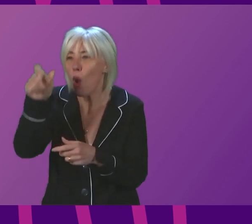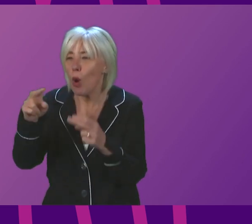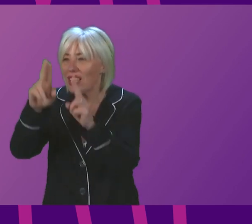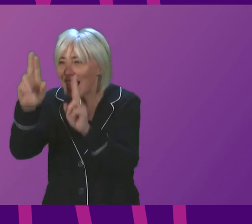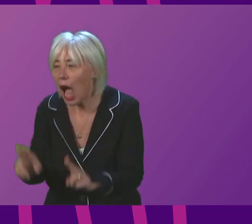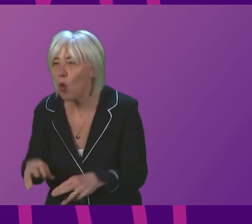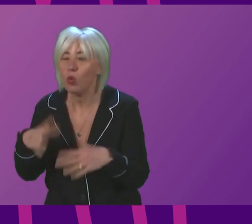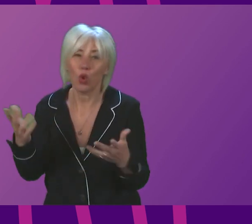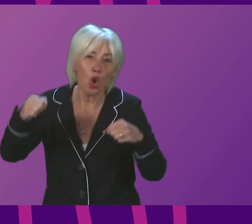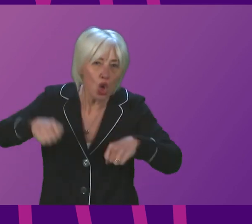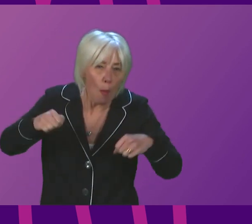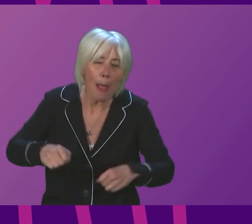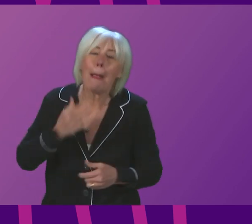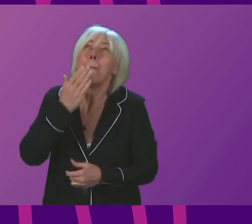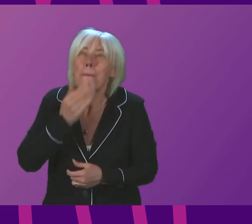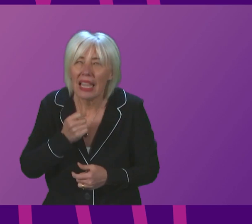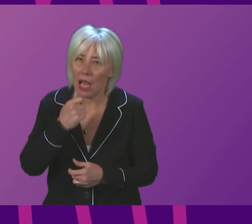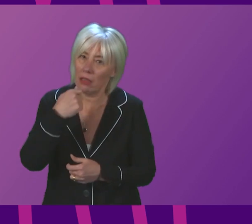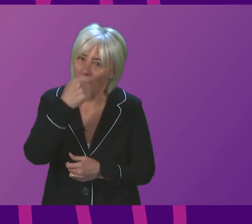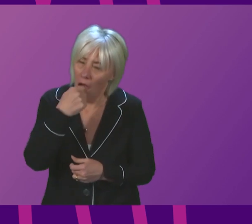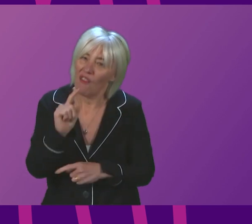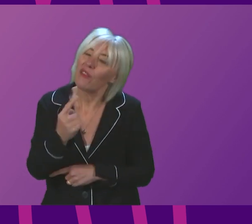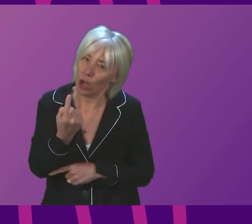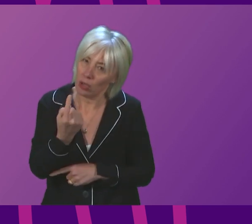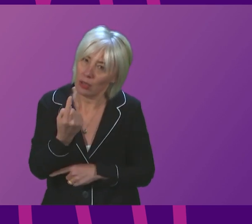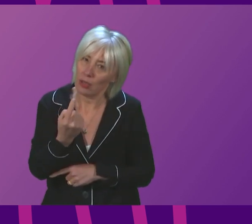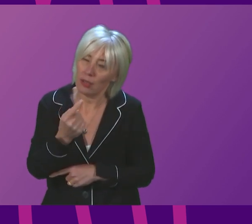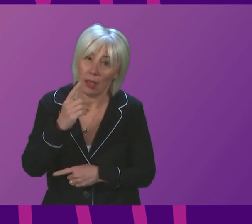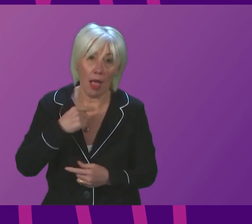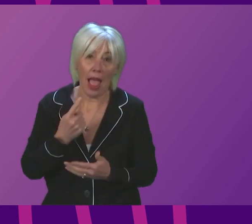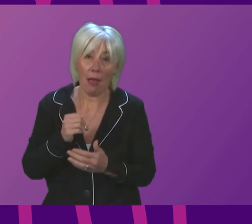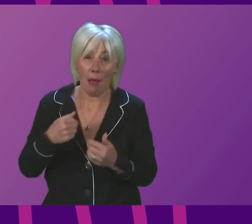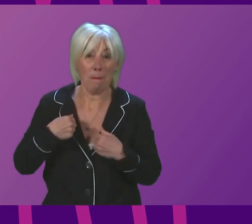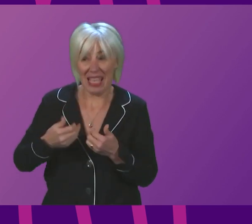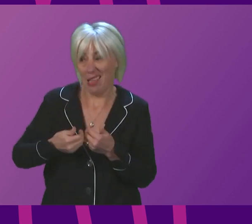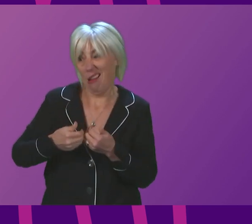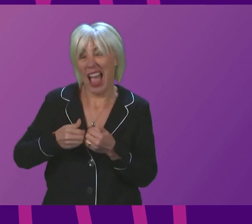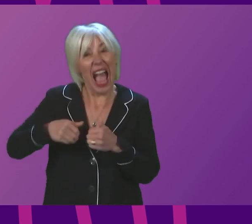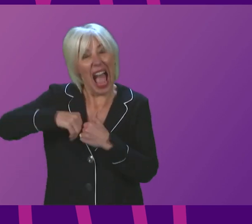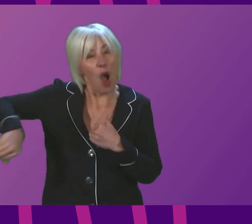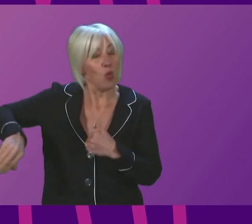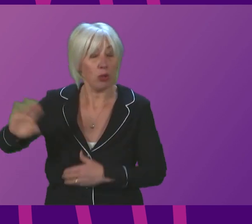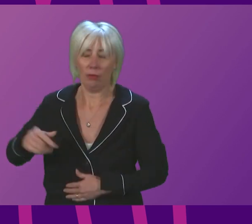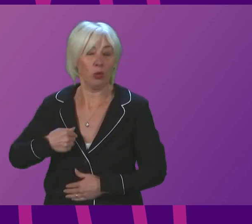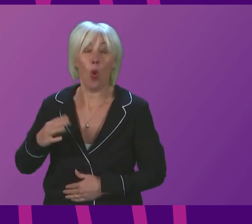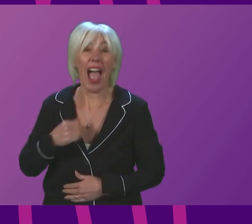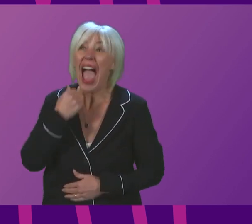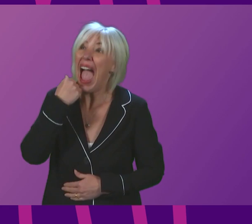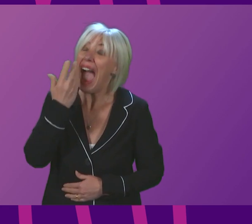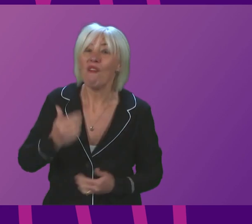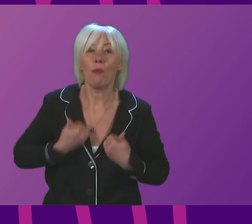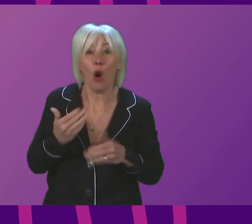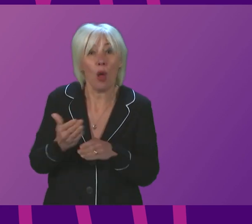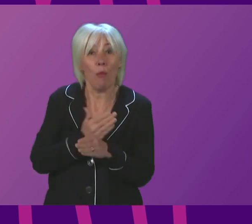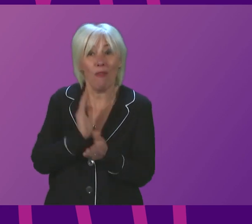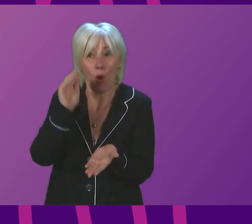even going shopping. Let me be clear, Presiding Officer, I am not excluding myself from this. I am currently doing a test every morning before coming to work.